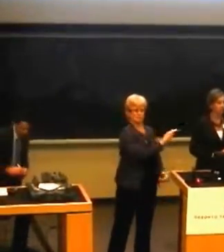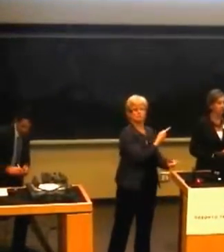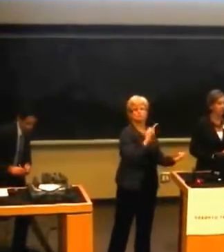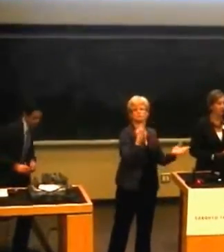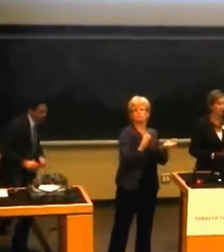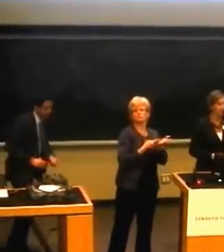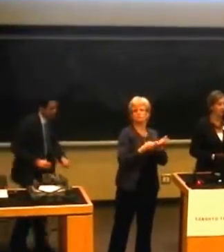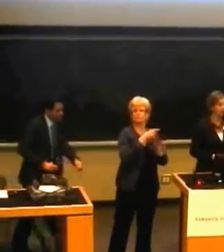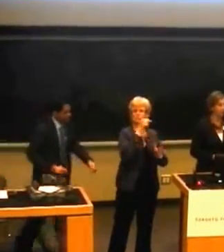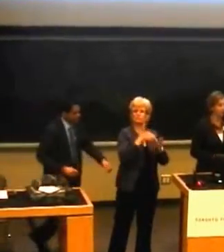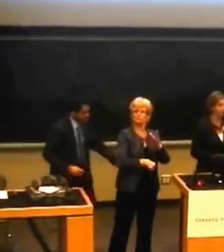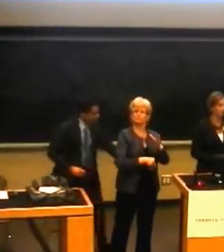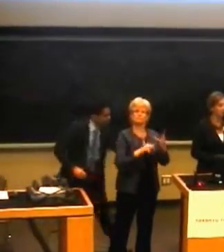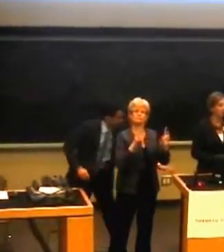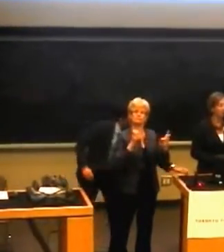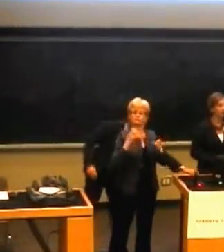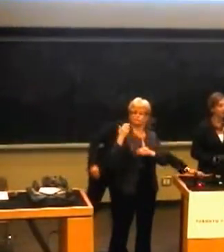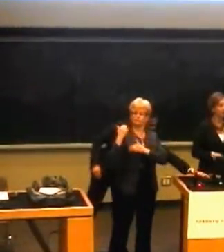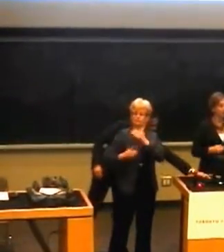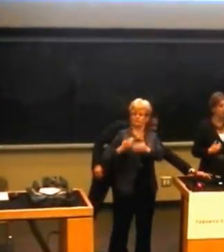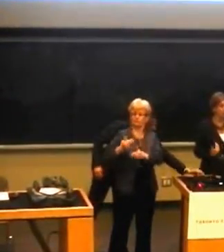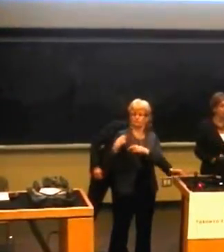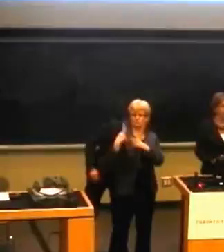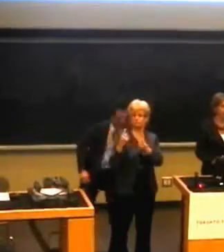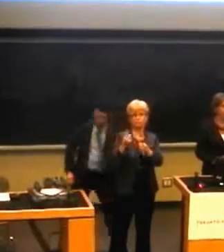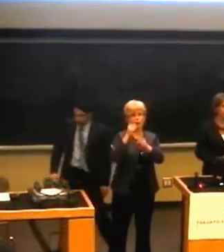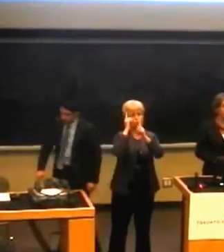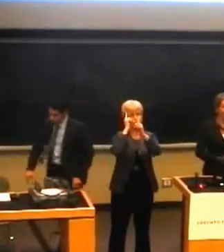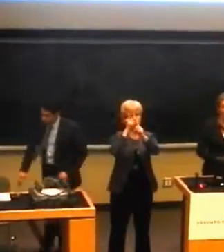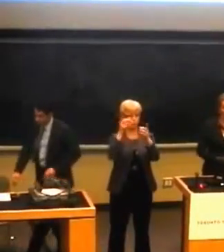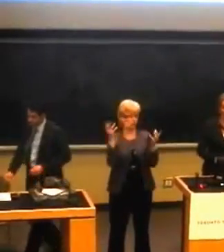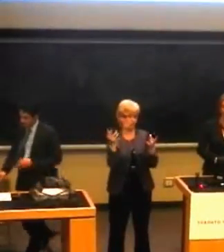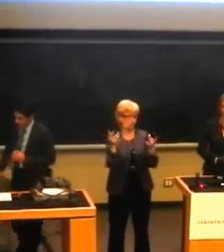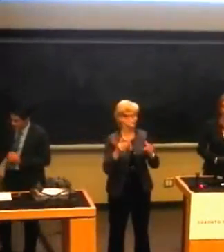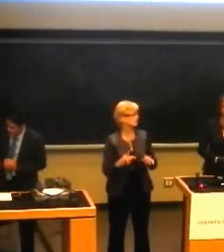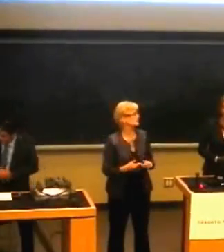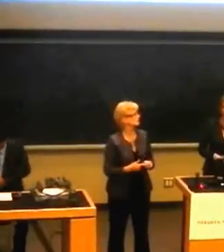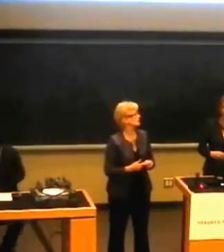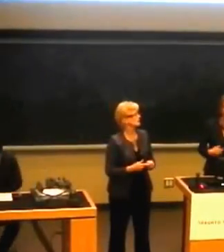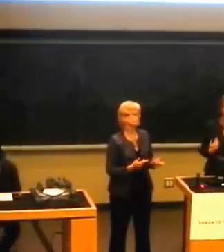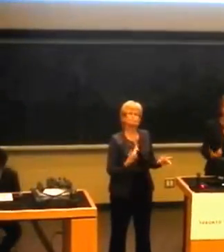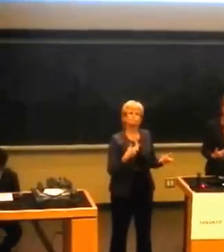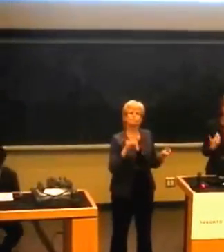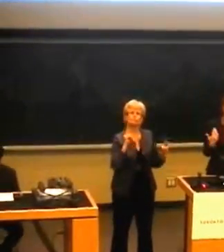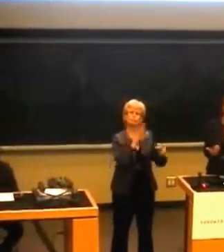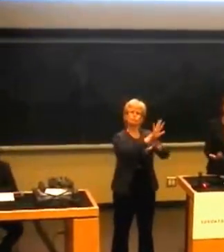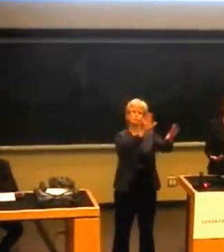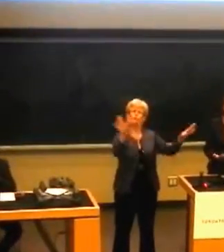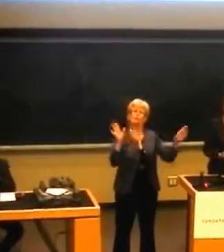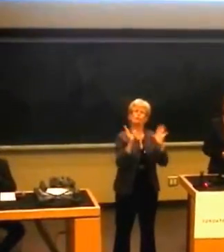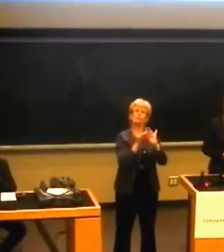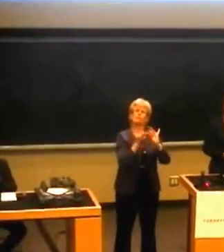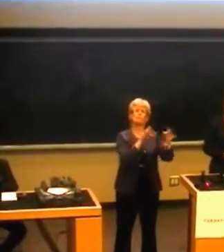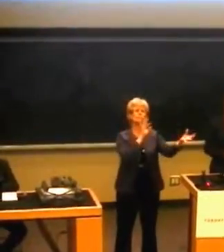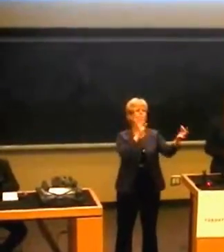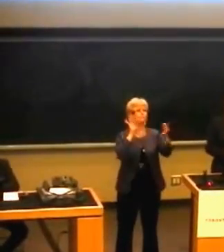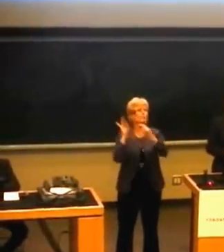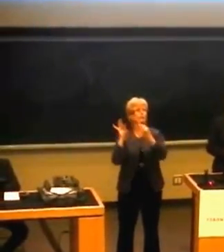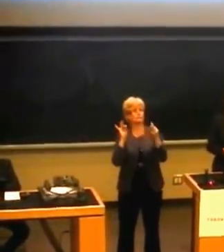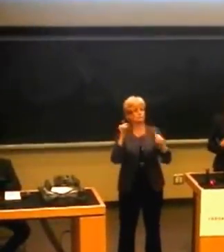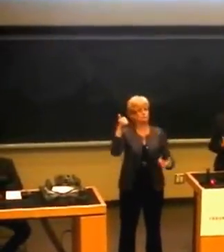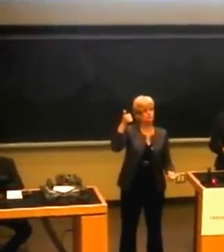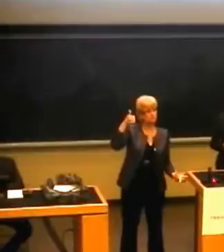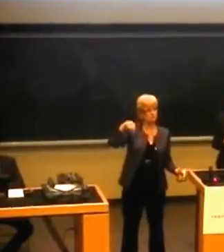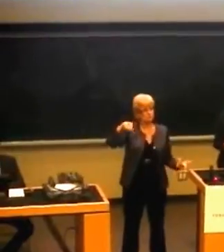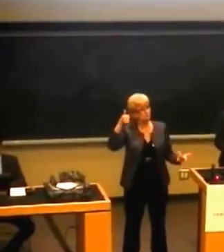more specifically about the progress that we've made, and the goals that we have. And looking forward to hearing from you and getting some feedback about how we're